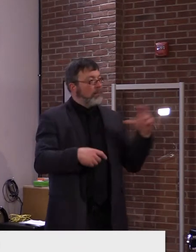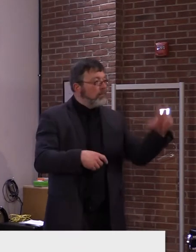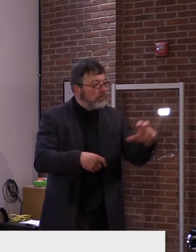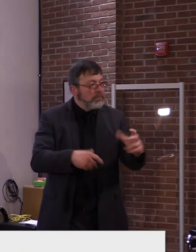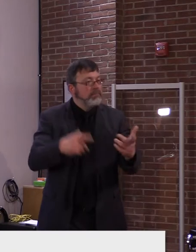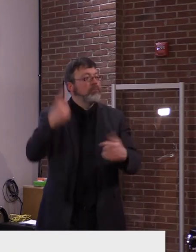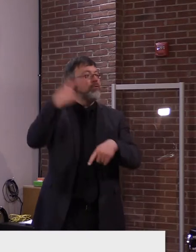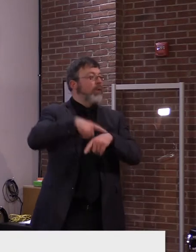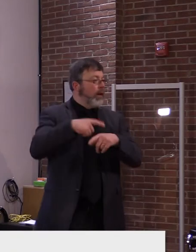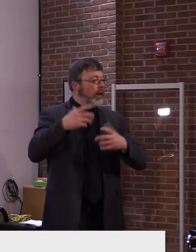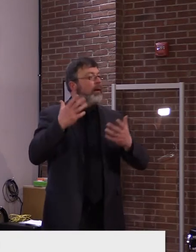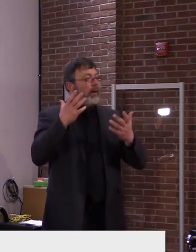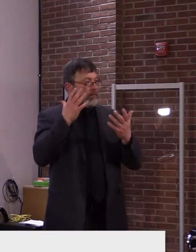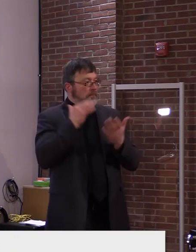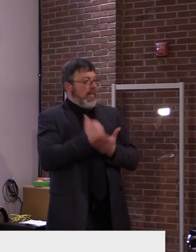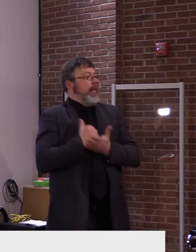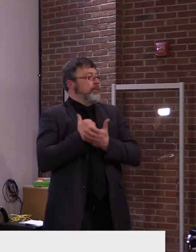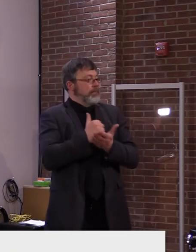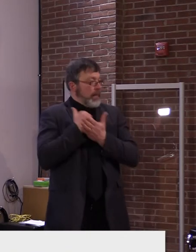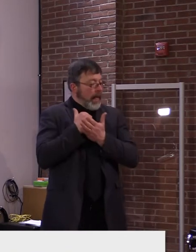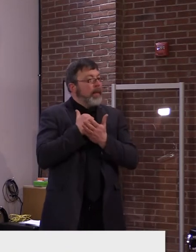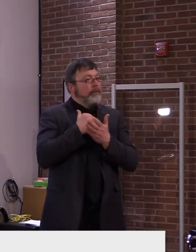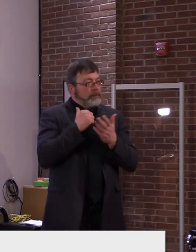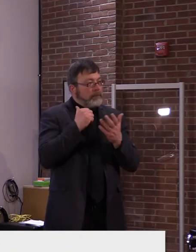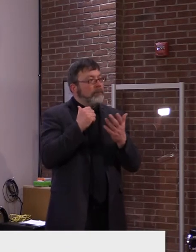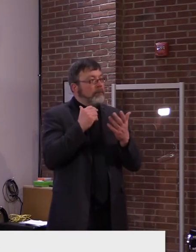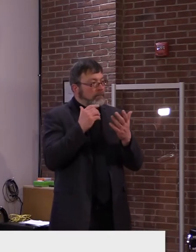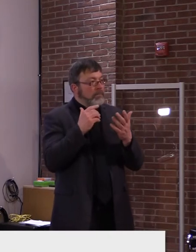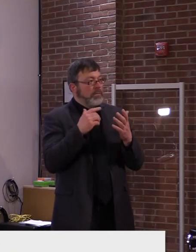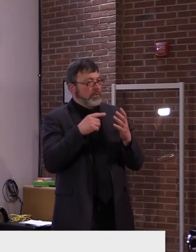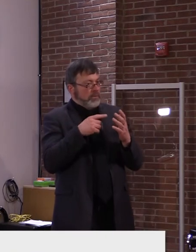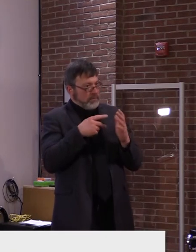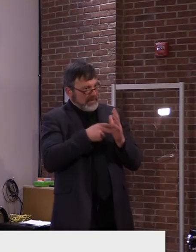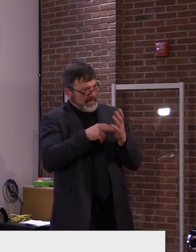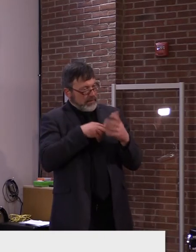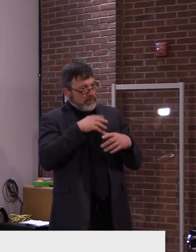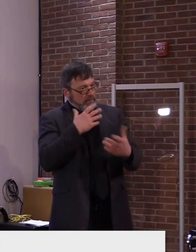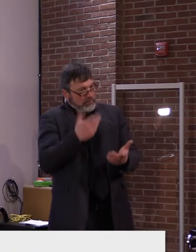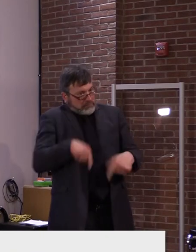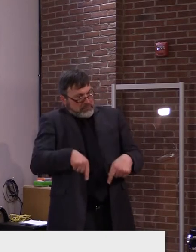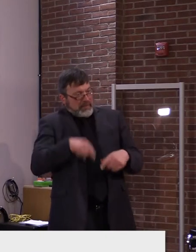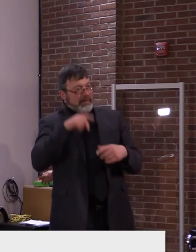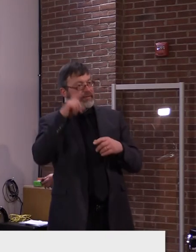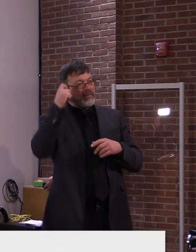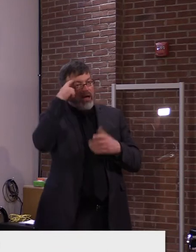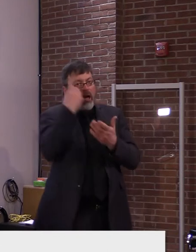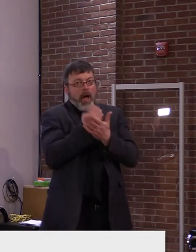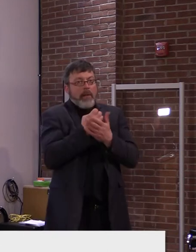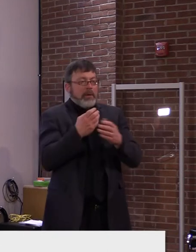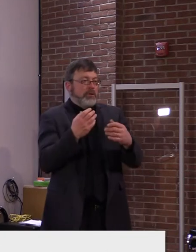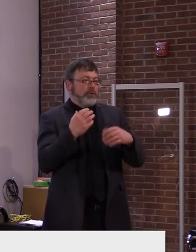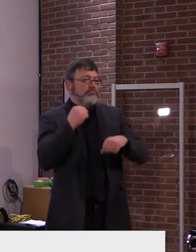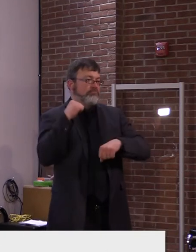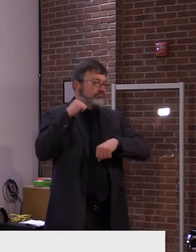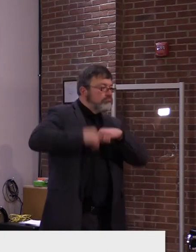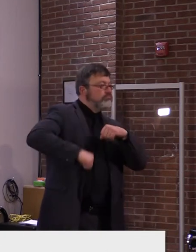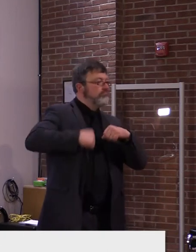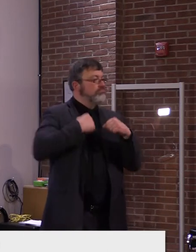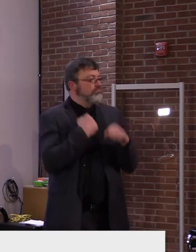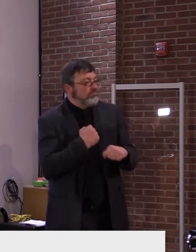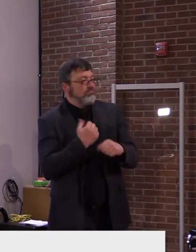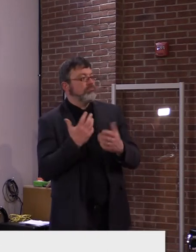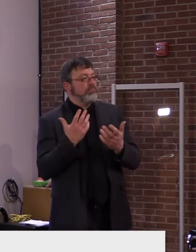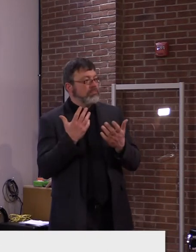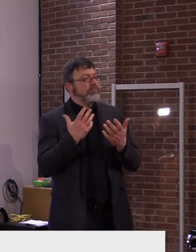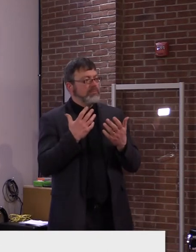have an even, uh, much more improved economy, a stronger economy, uh, in the end. So, uh, that's why we're working so hard, uh,